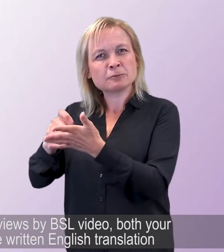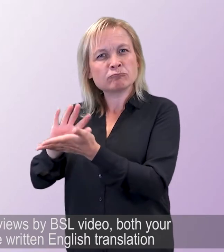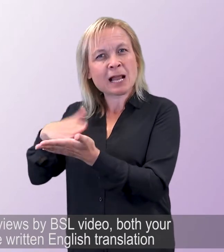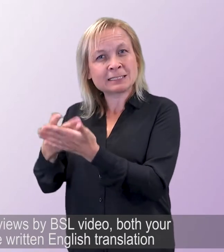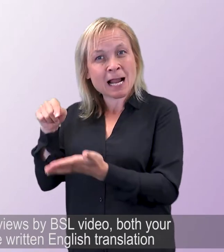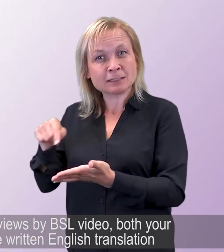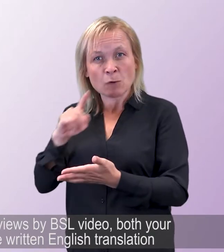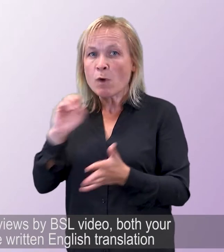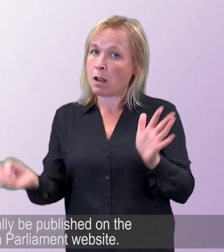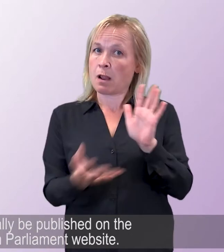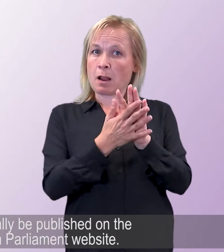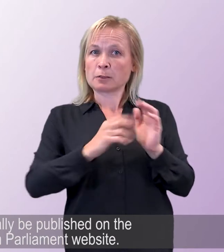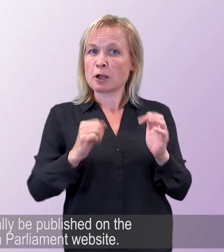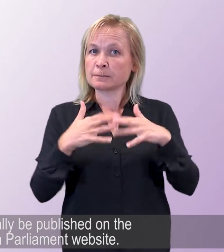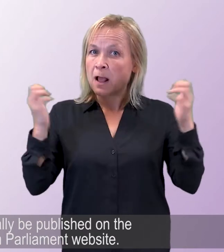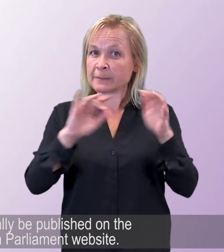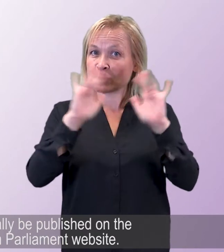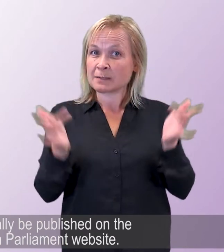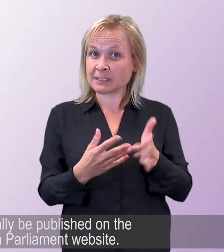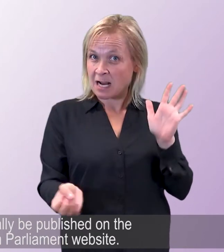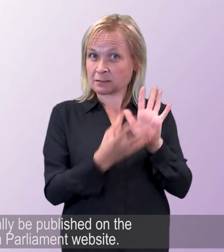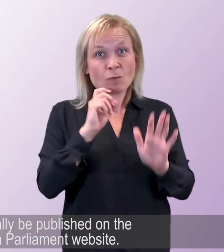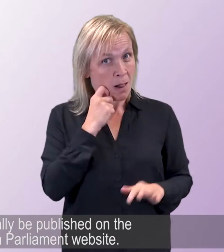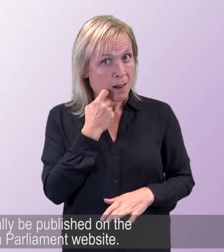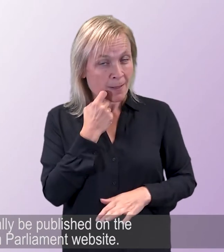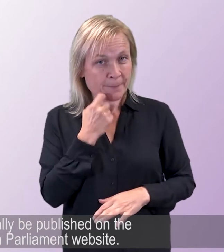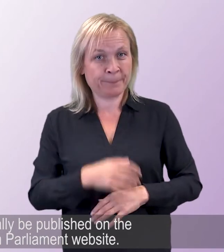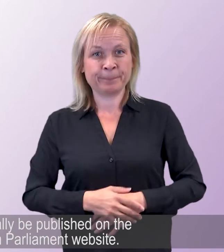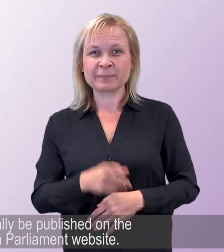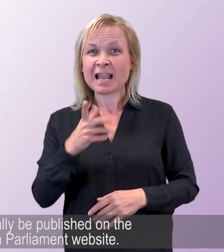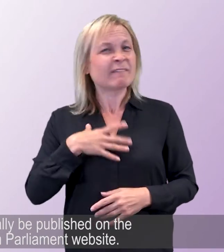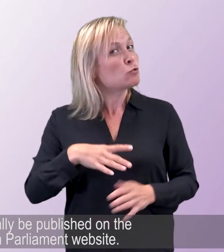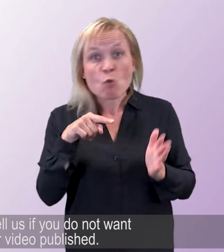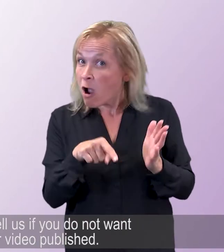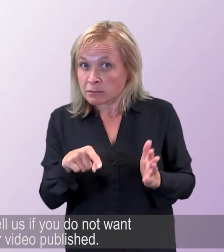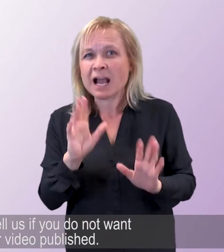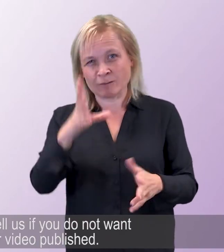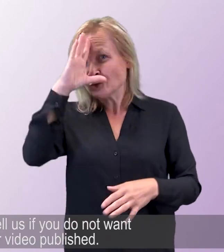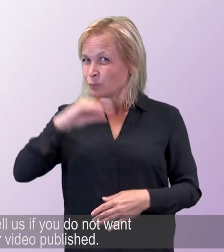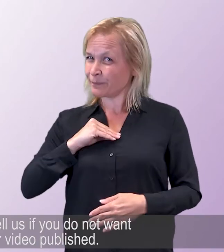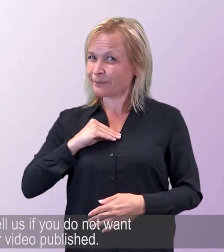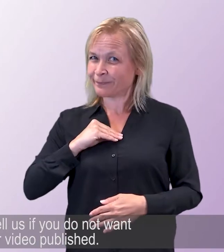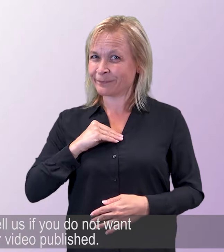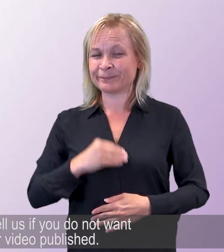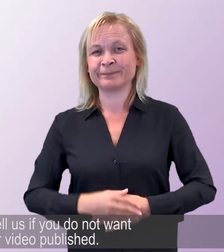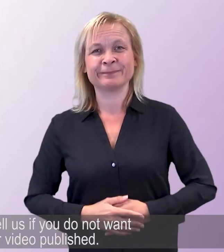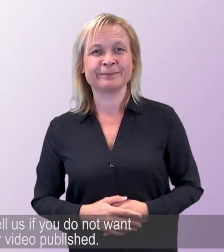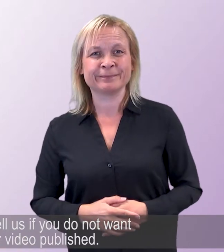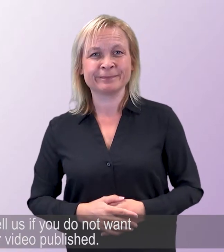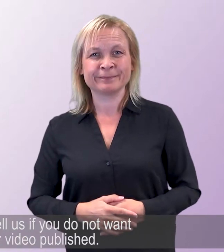written English translation will normally be published on the Scottish Parliament website. Please tell us if you do not want your video published.